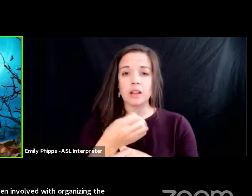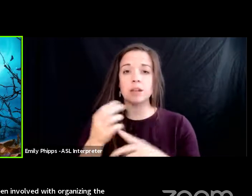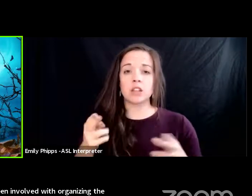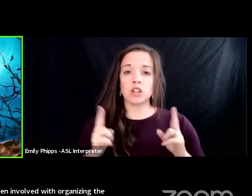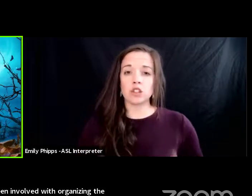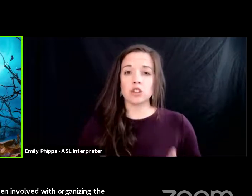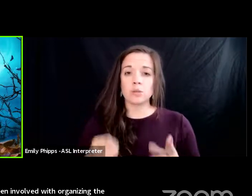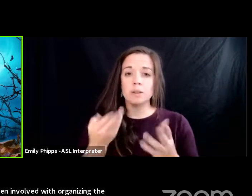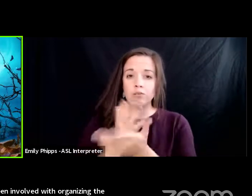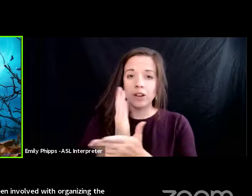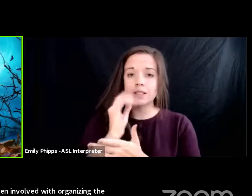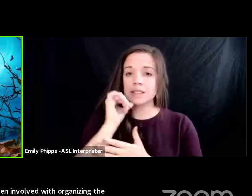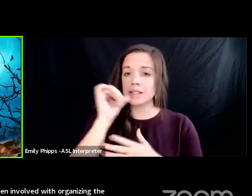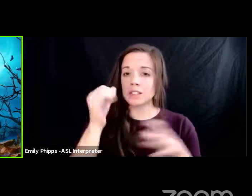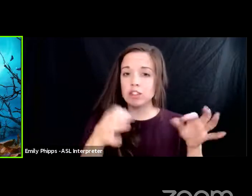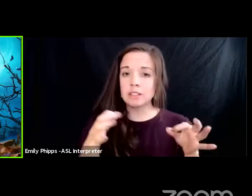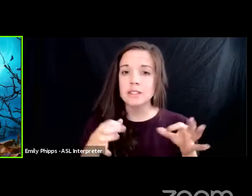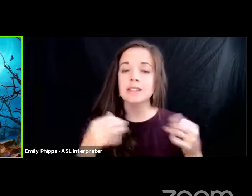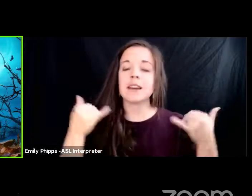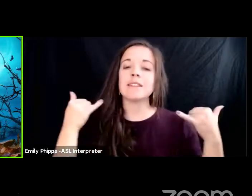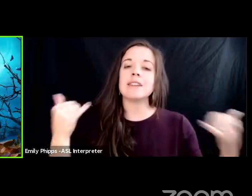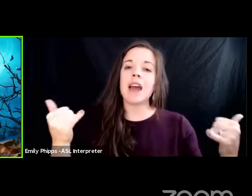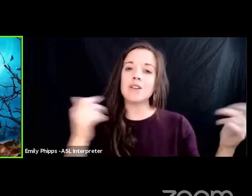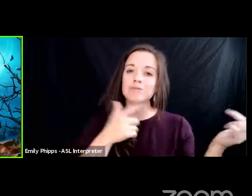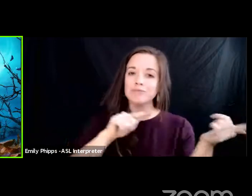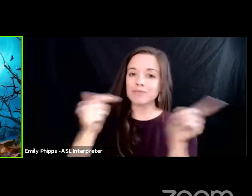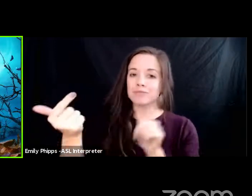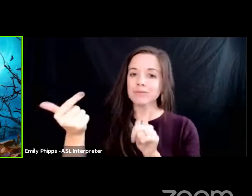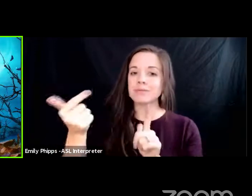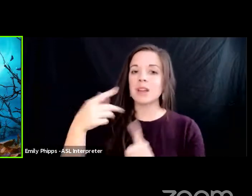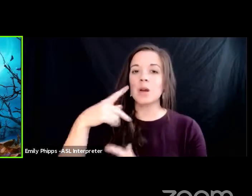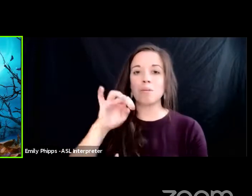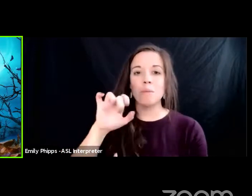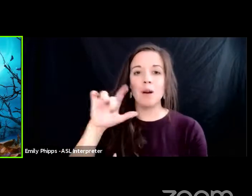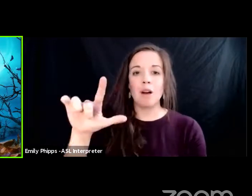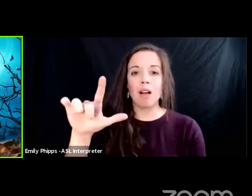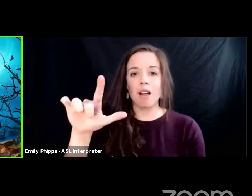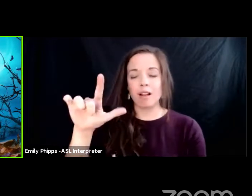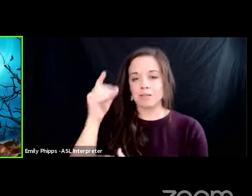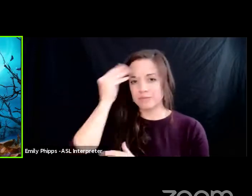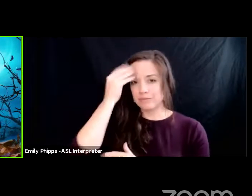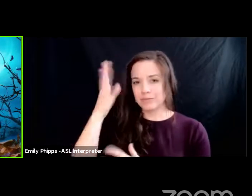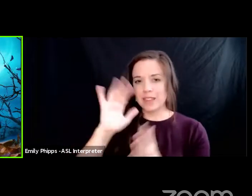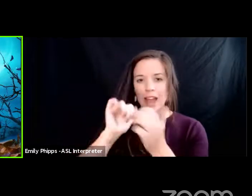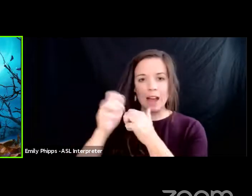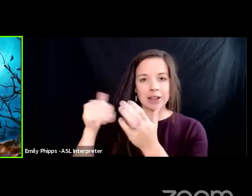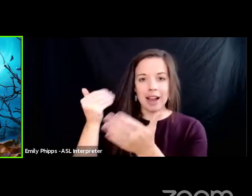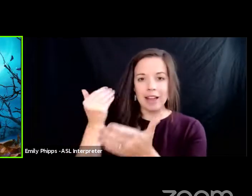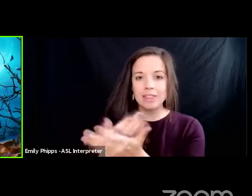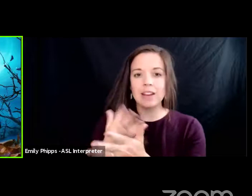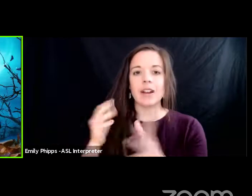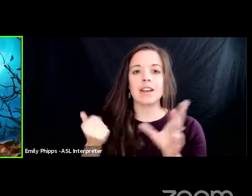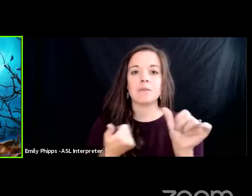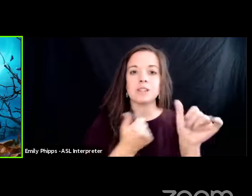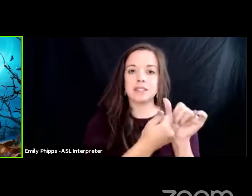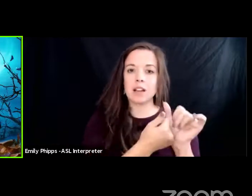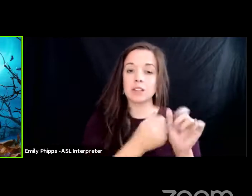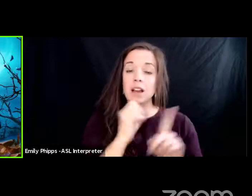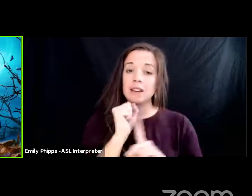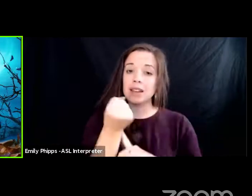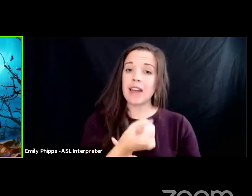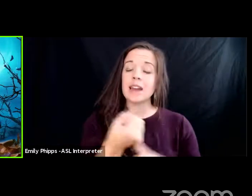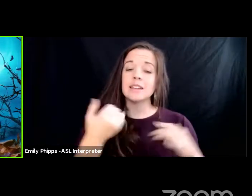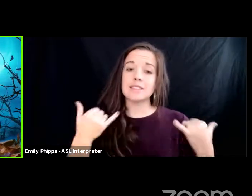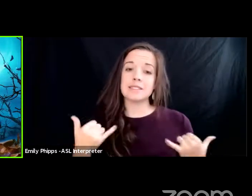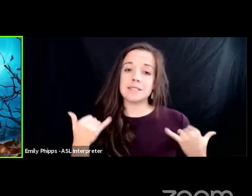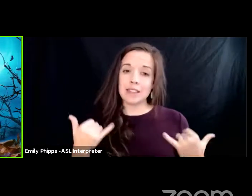injustices and now i'll turn it over to paul to tell us how he got to capitol hill and update us on the case as it stands